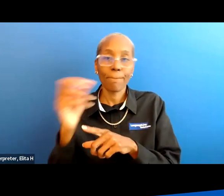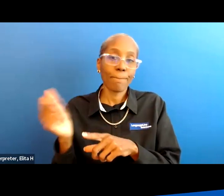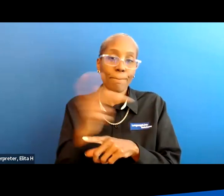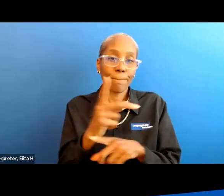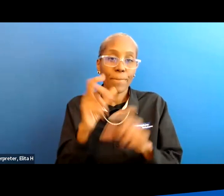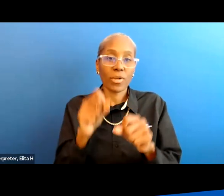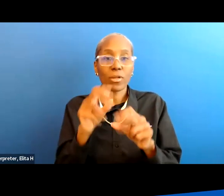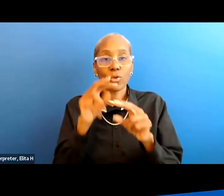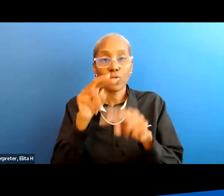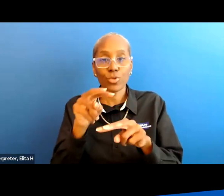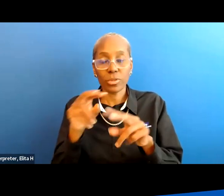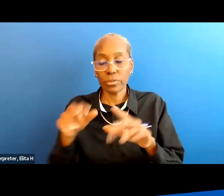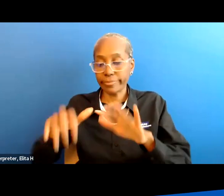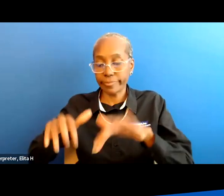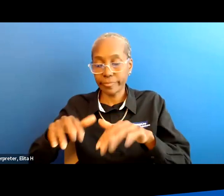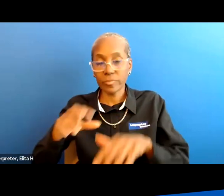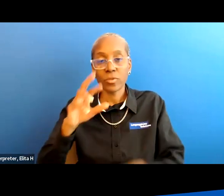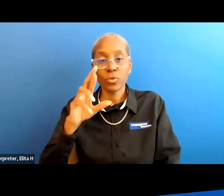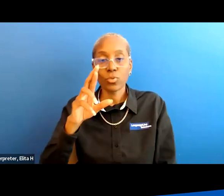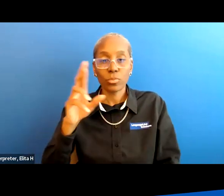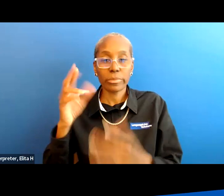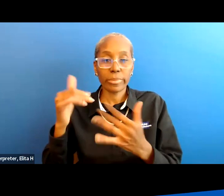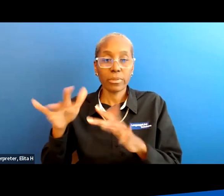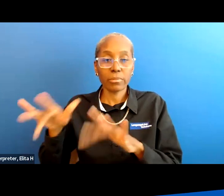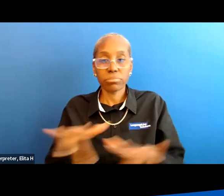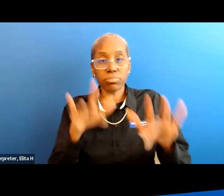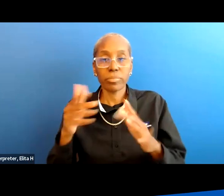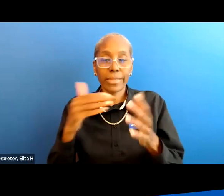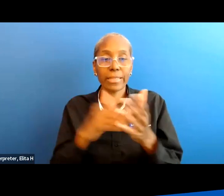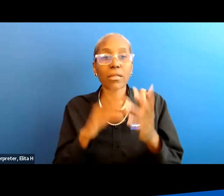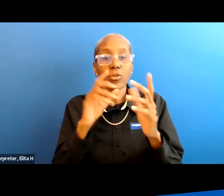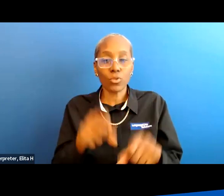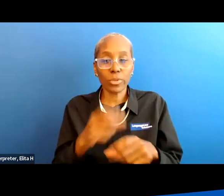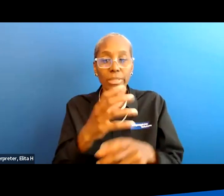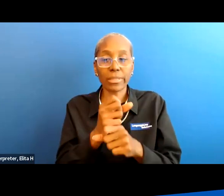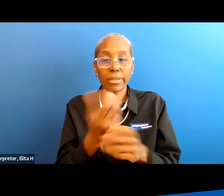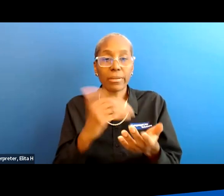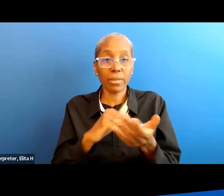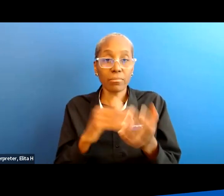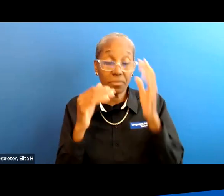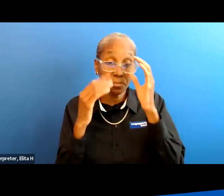and look at this on uh the replay and you can be able to get this again